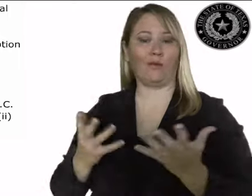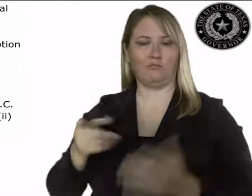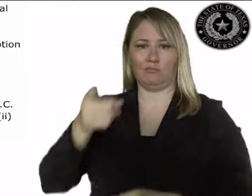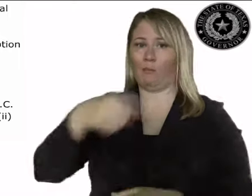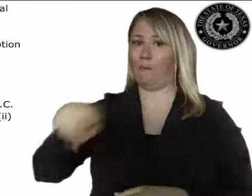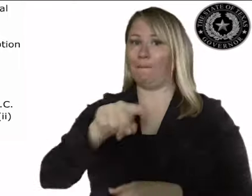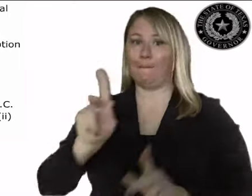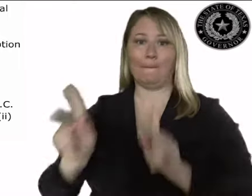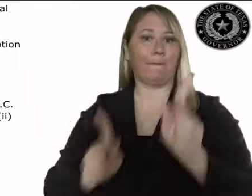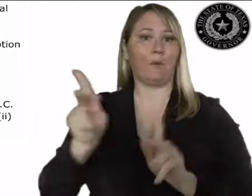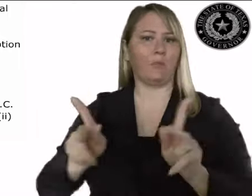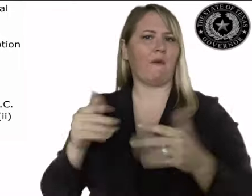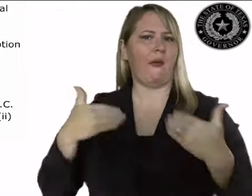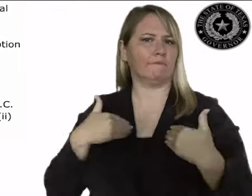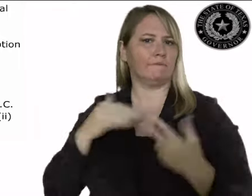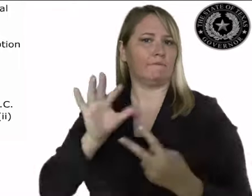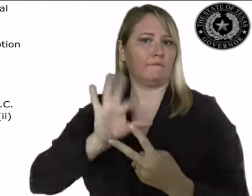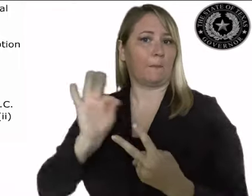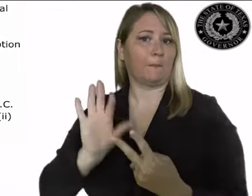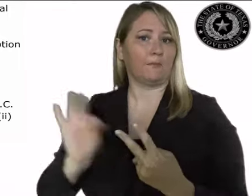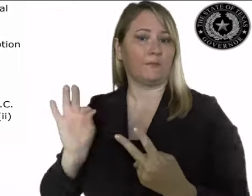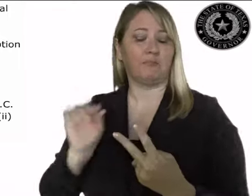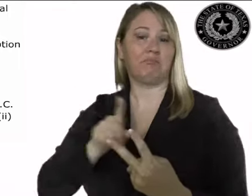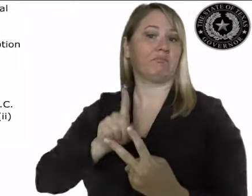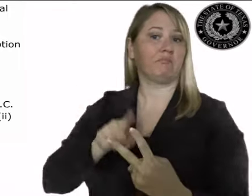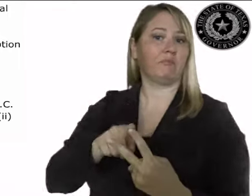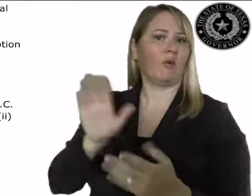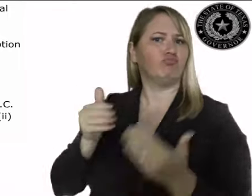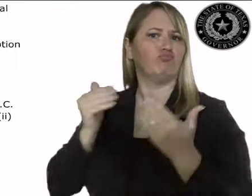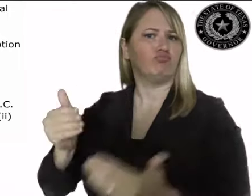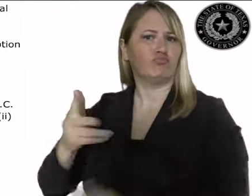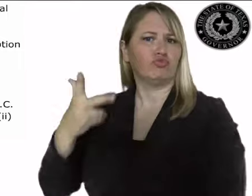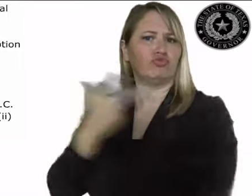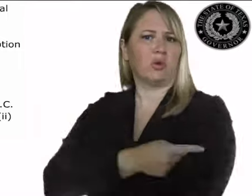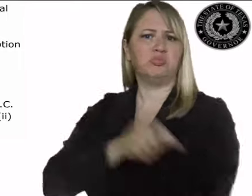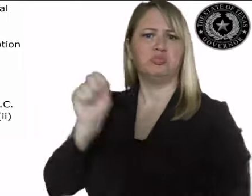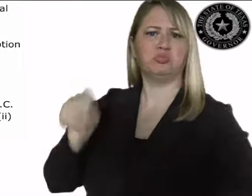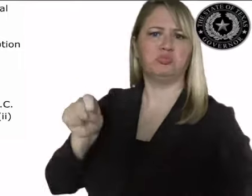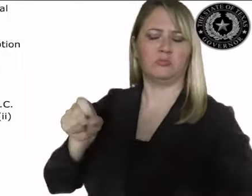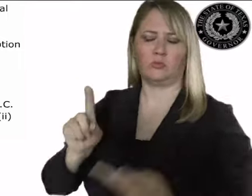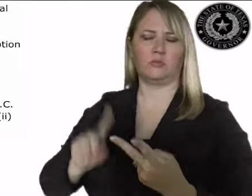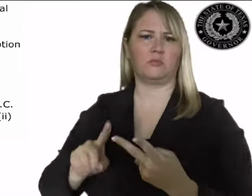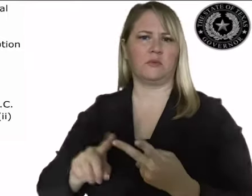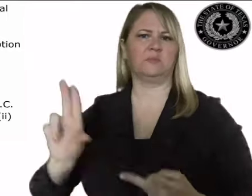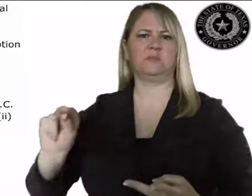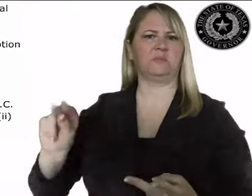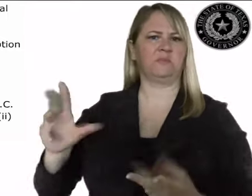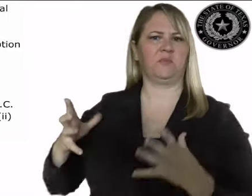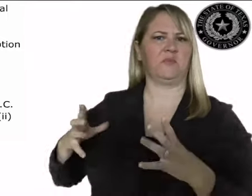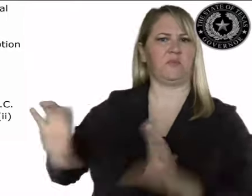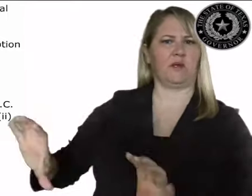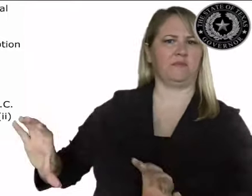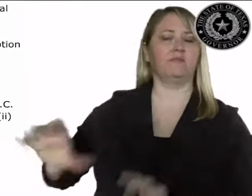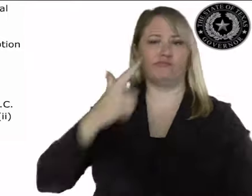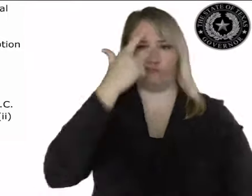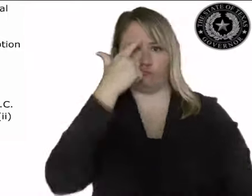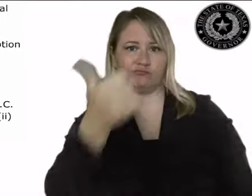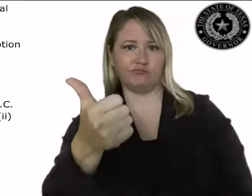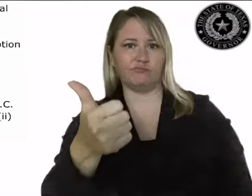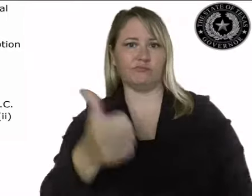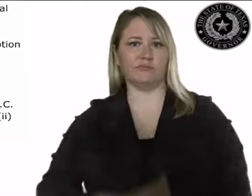Section 360 BBB-3, E-1-A, Roman numeral 2, Roman numeral 3,